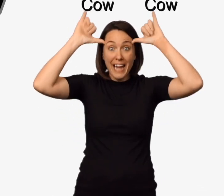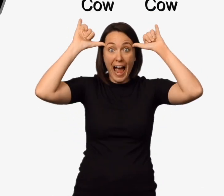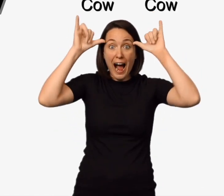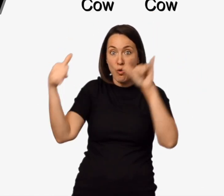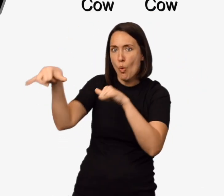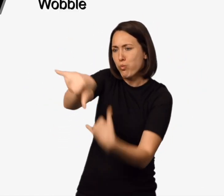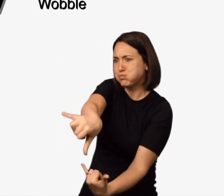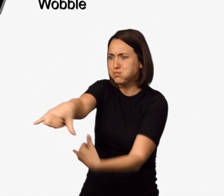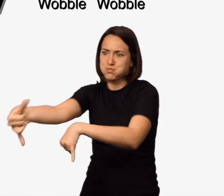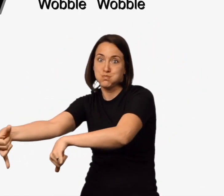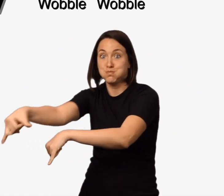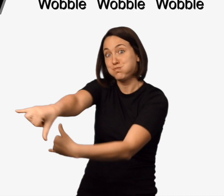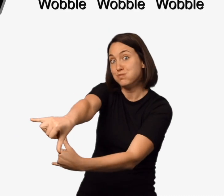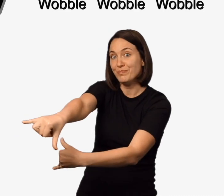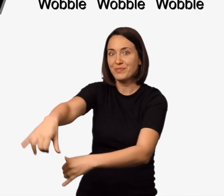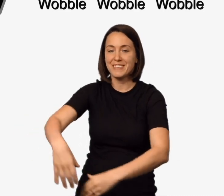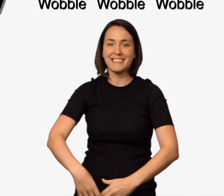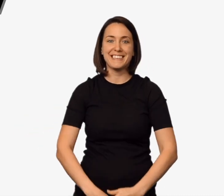cow Wobble, wobble, wobble